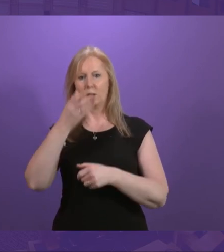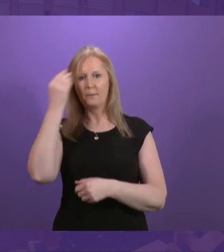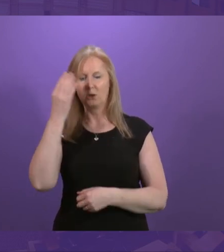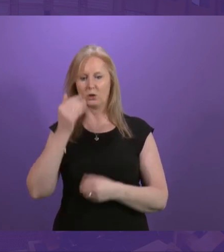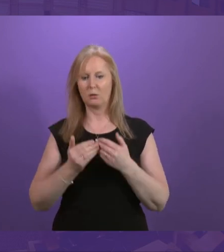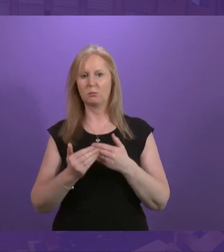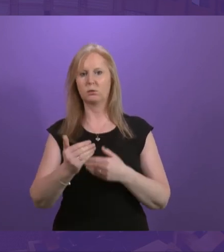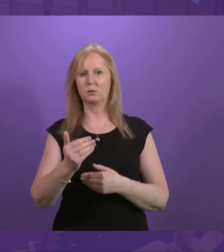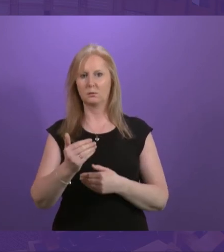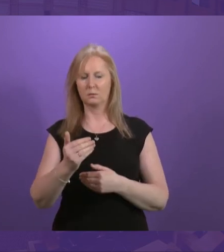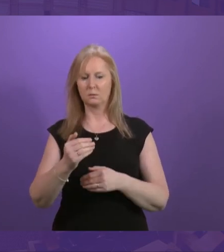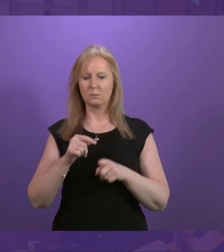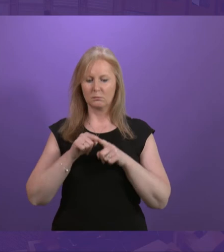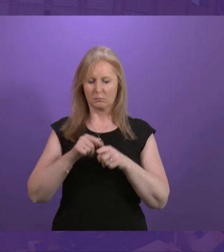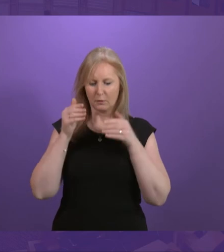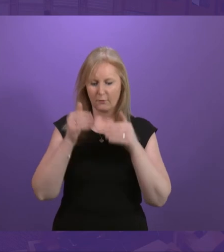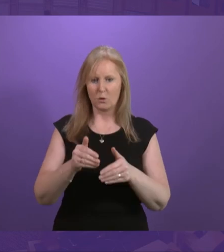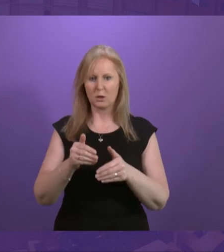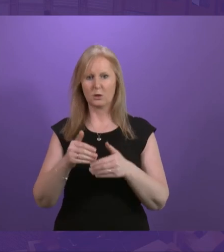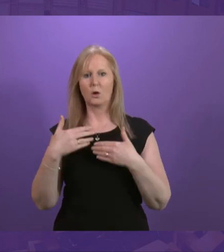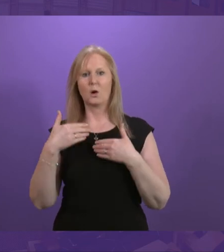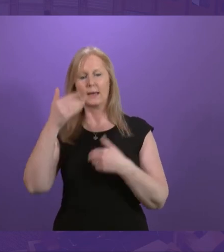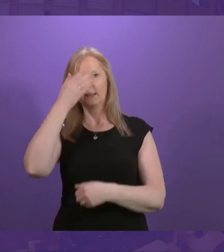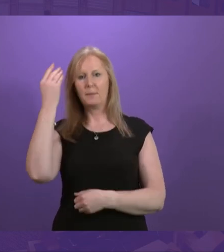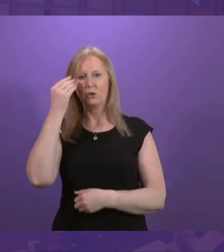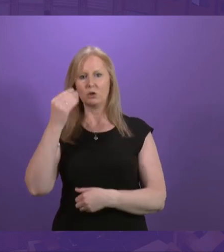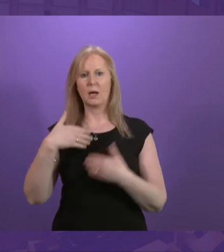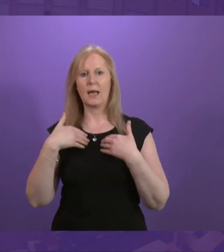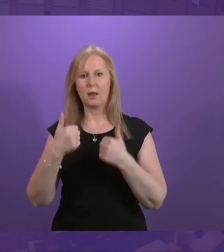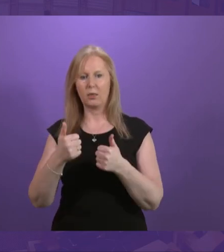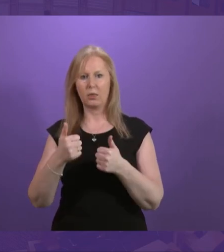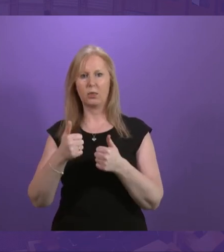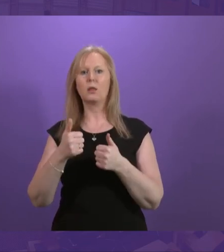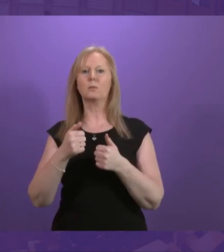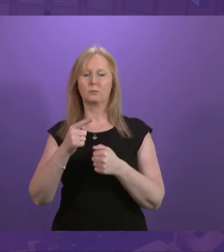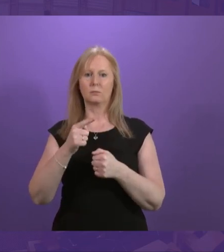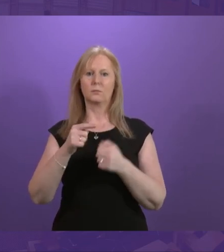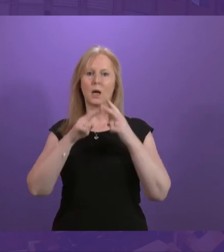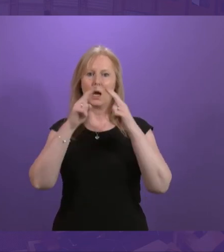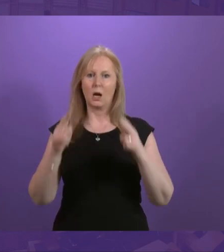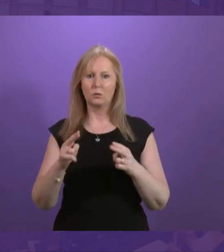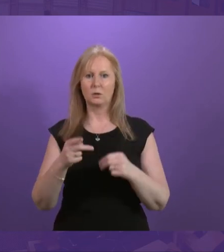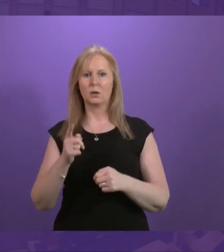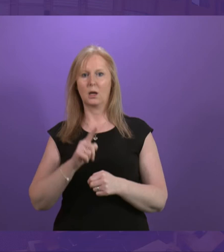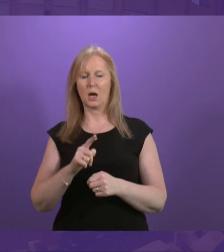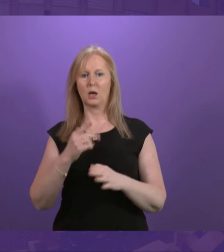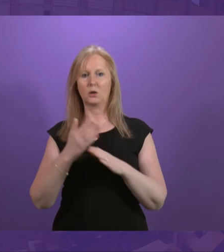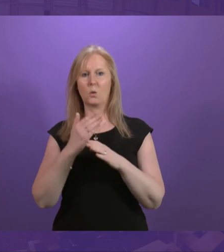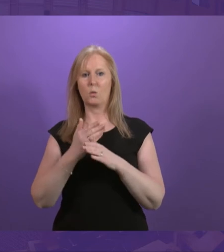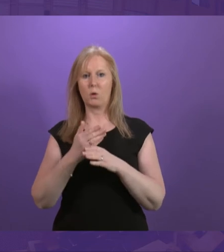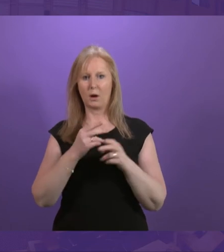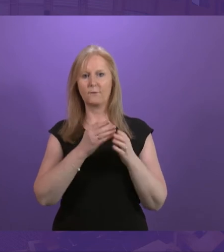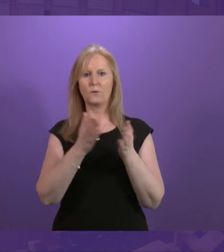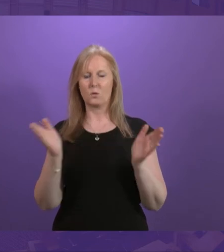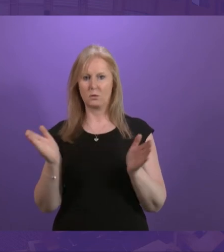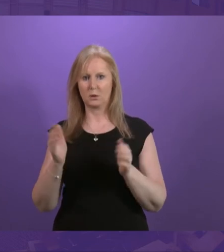continuing our national focus on dementia health social services and housing and the workforce development by implementing